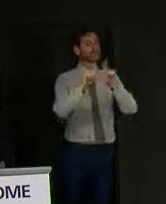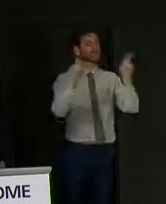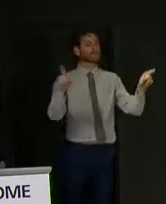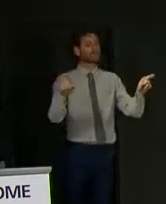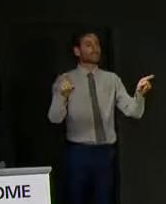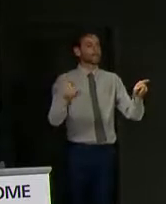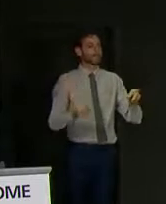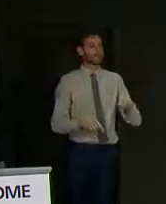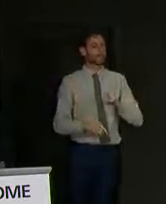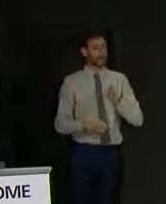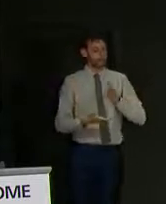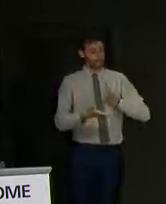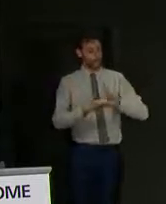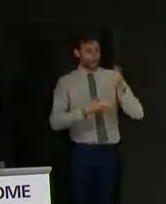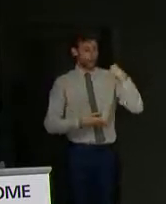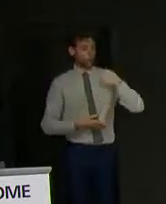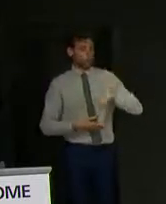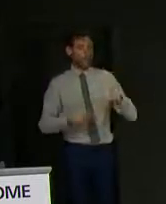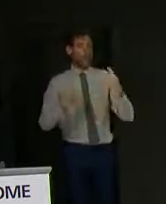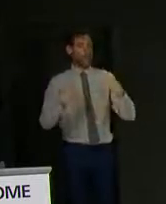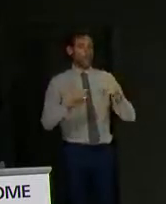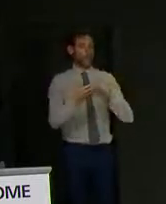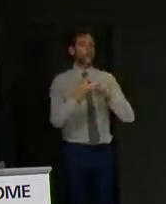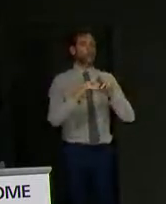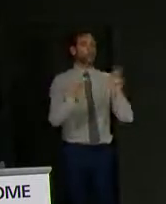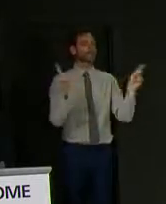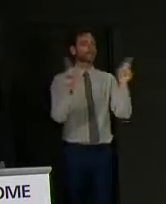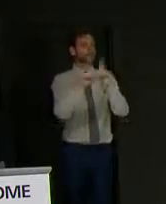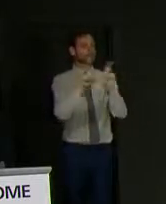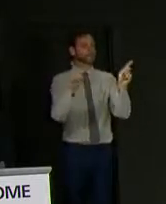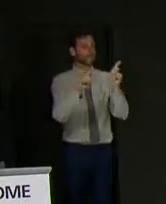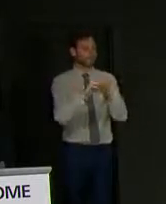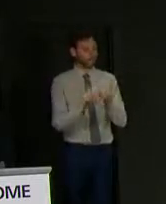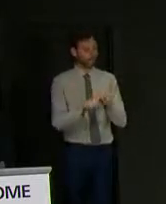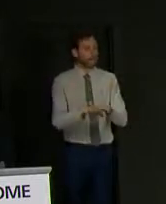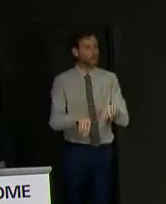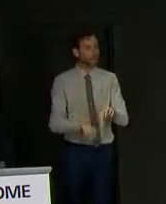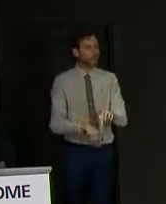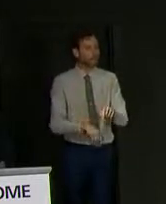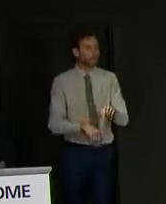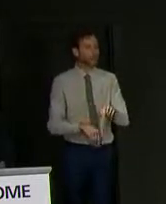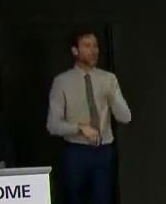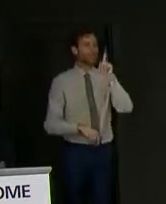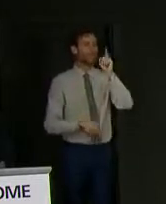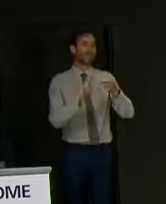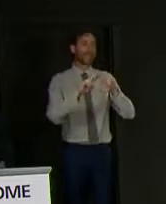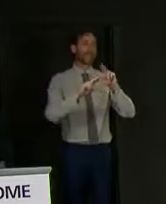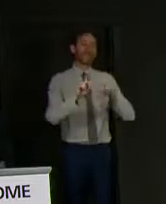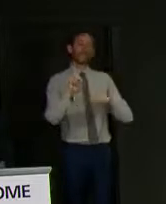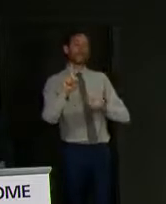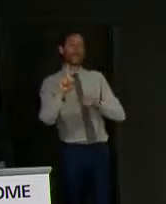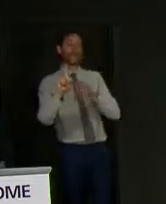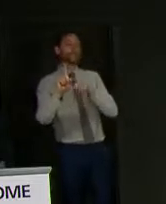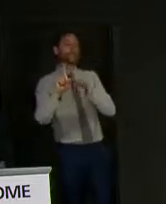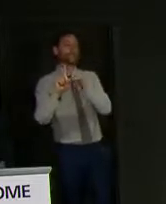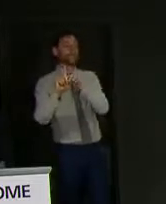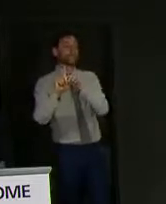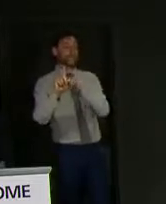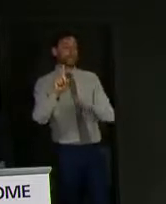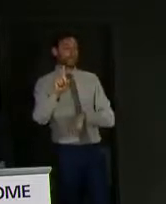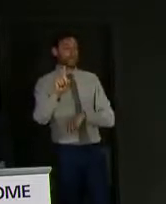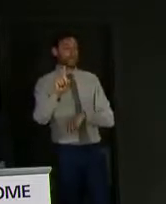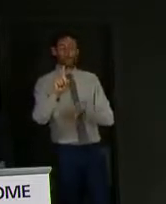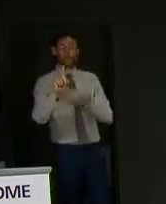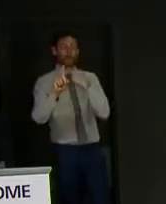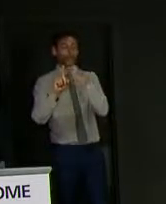Will that still be the case if one of those parents is self-isolating, or will it be the case that if parent is told to self-isolate and the child will have to remain with whichever parent they were